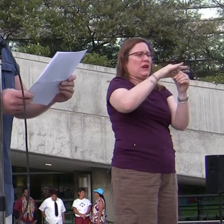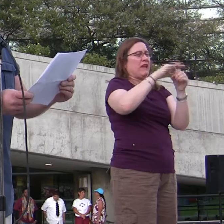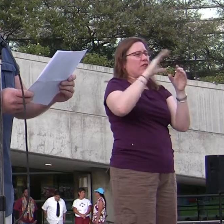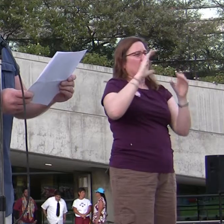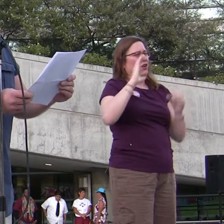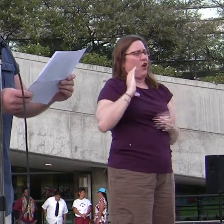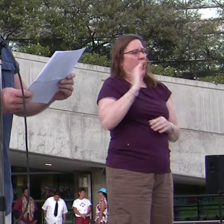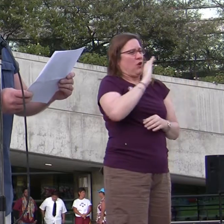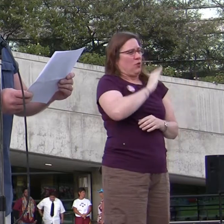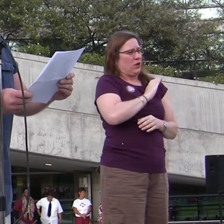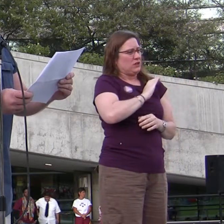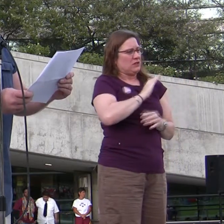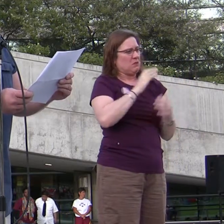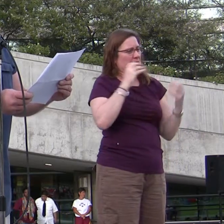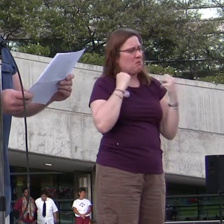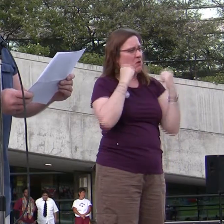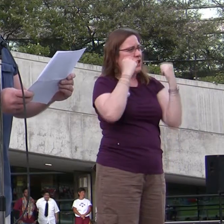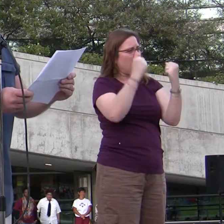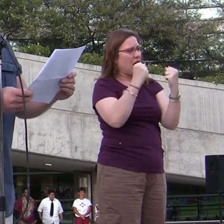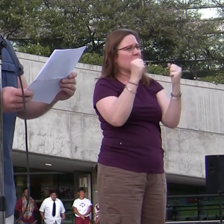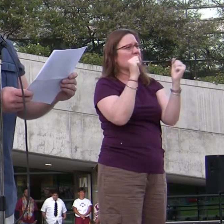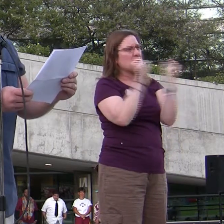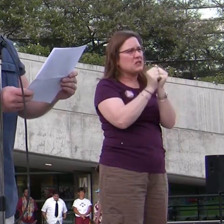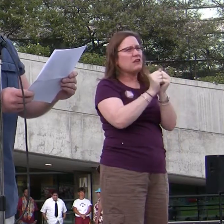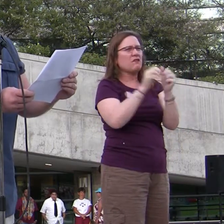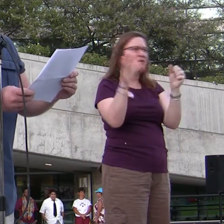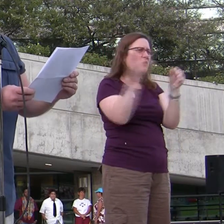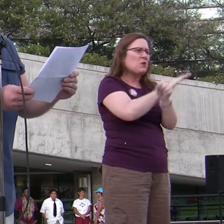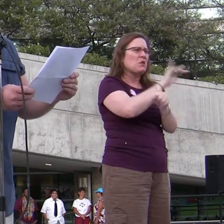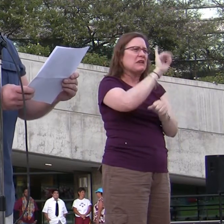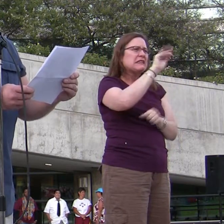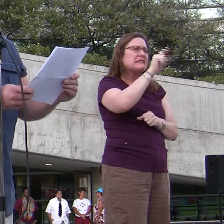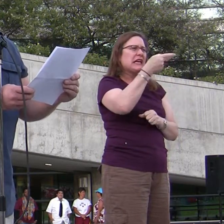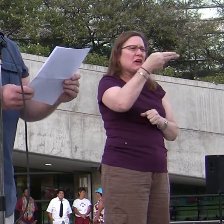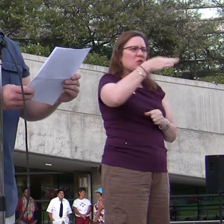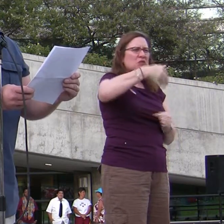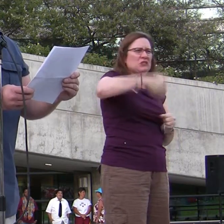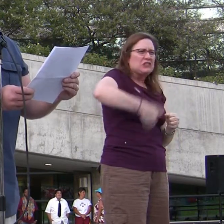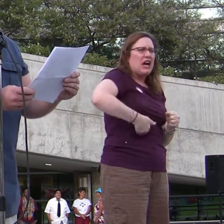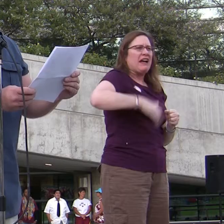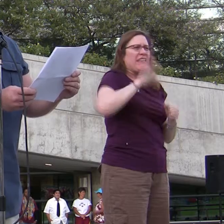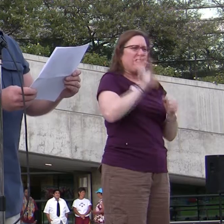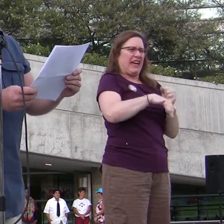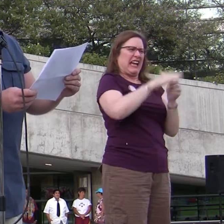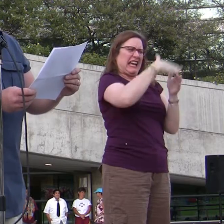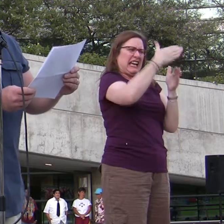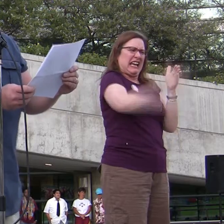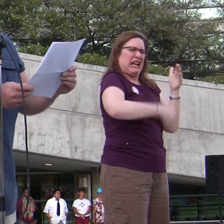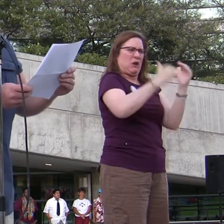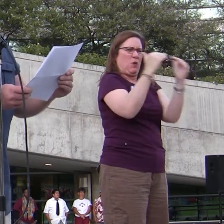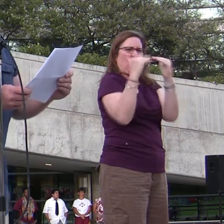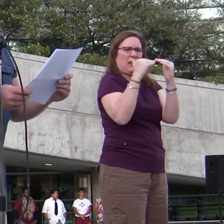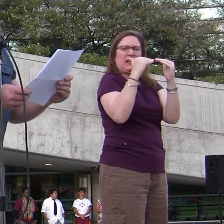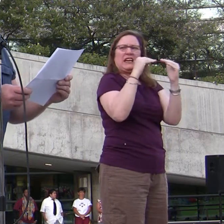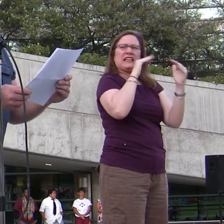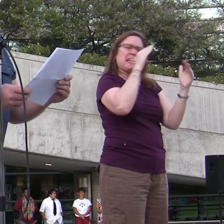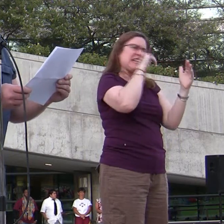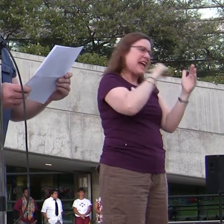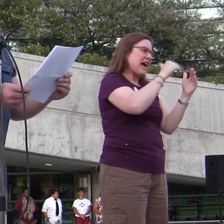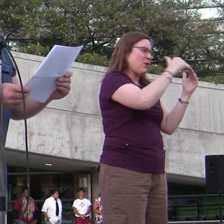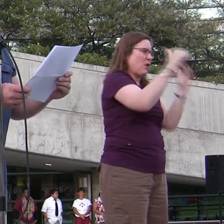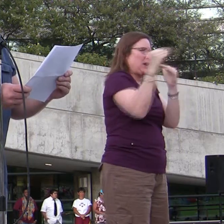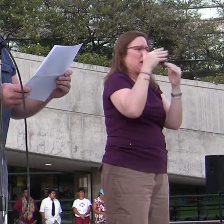able to act as bravely and with as much integrity as these two men, then we could end inequality in America and enact an all